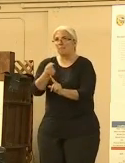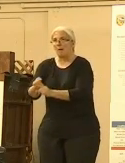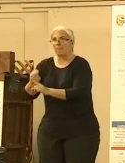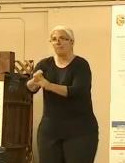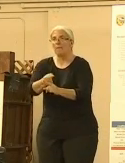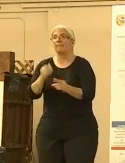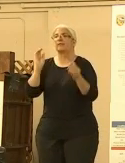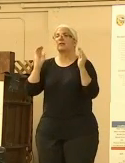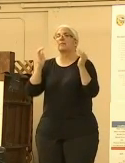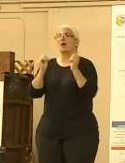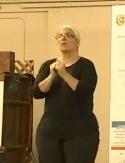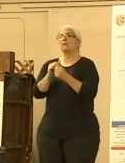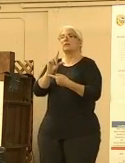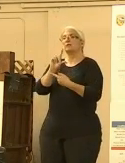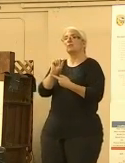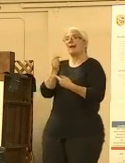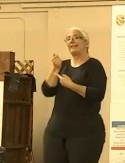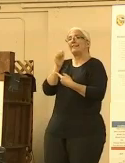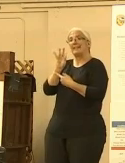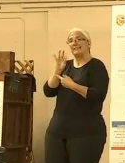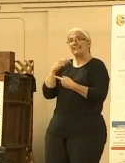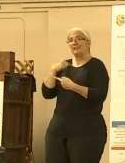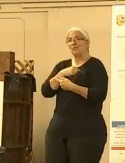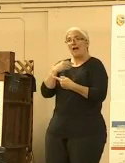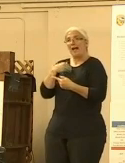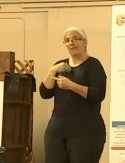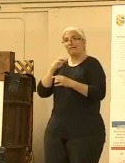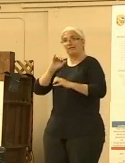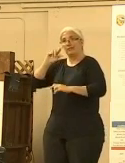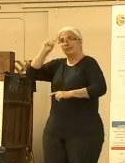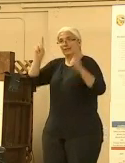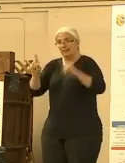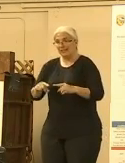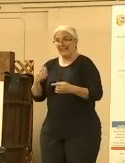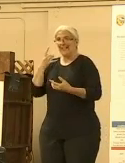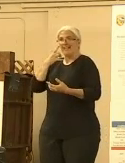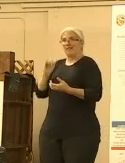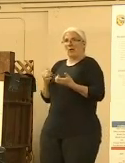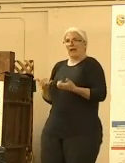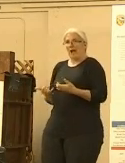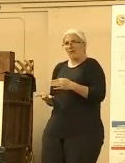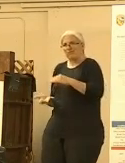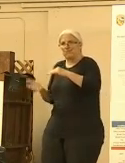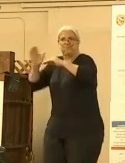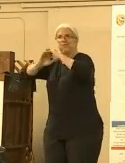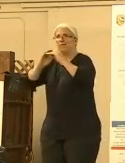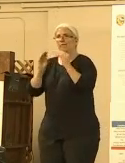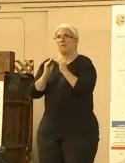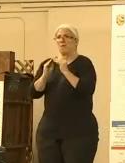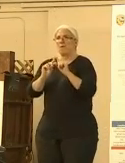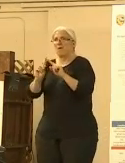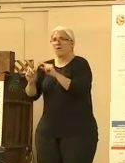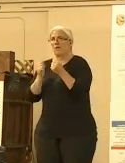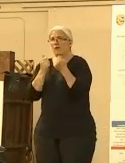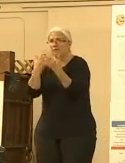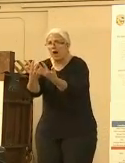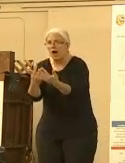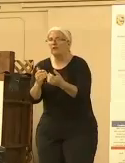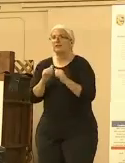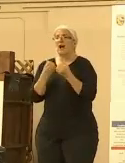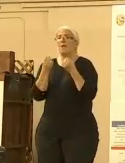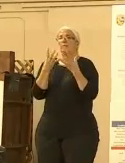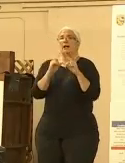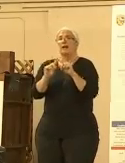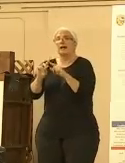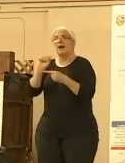California experienced a significant increase of the number of wildfires and acres burned. An astonishing 2